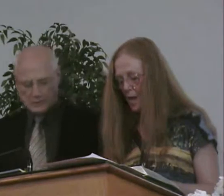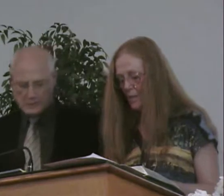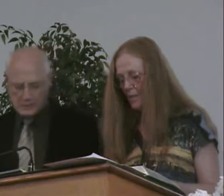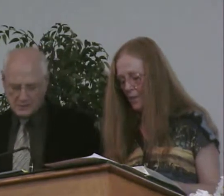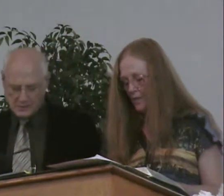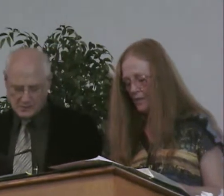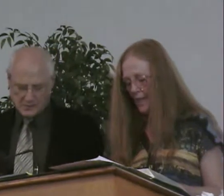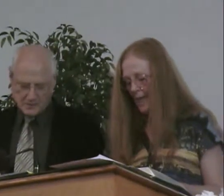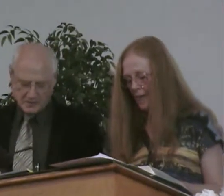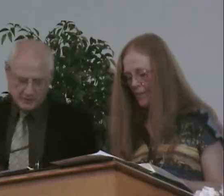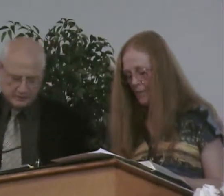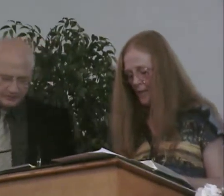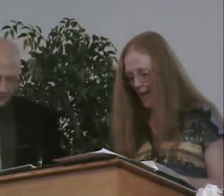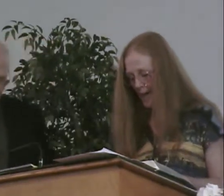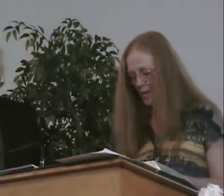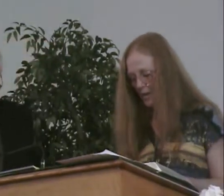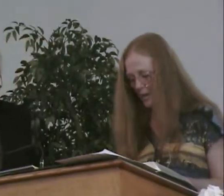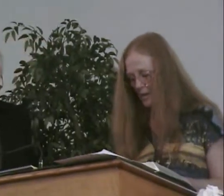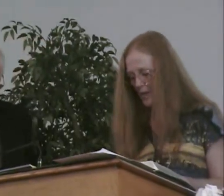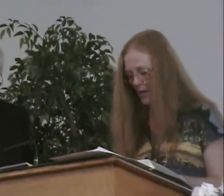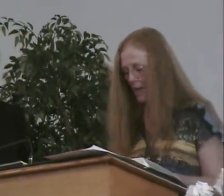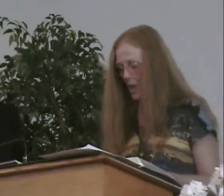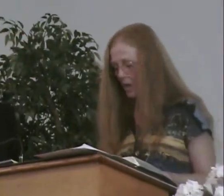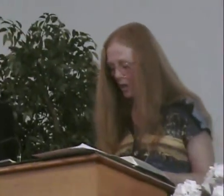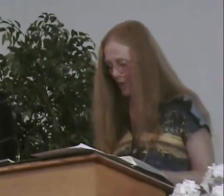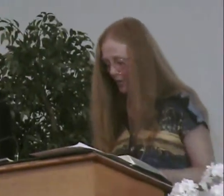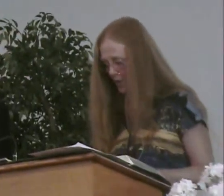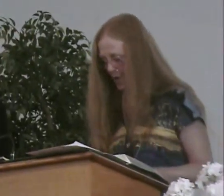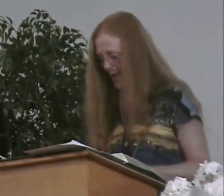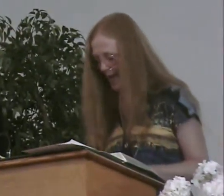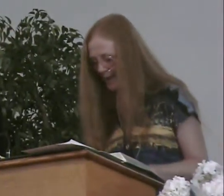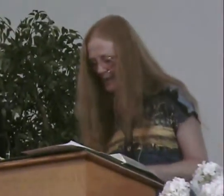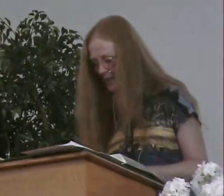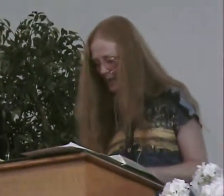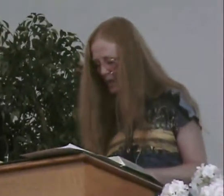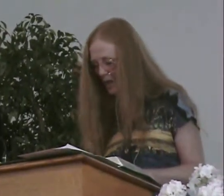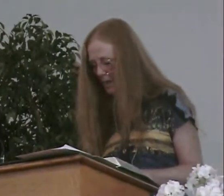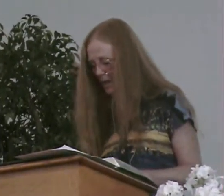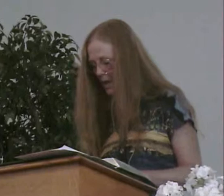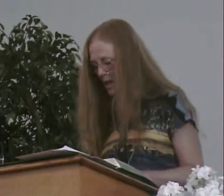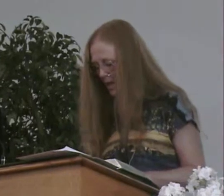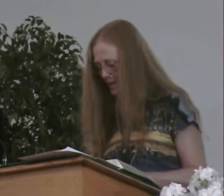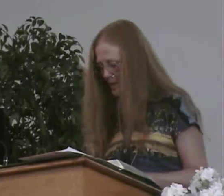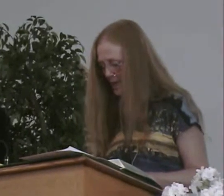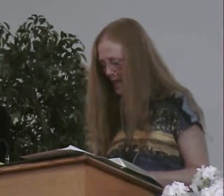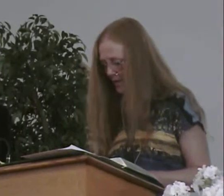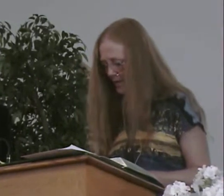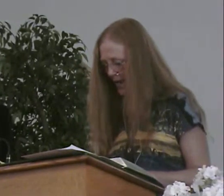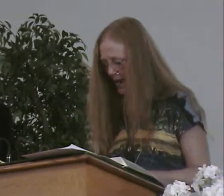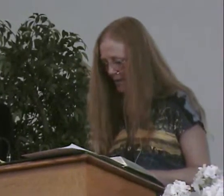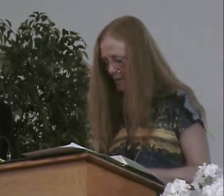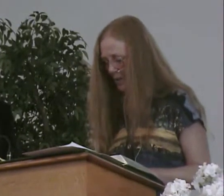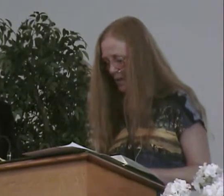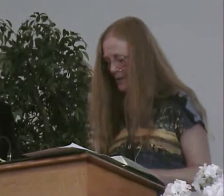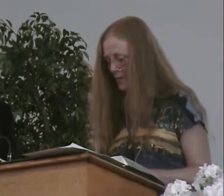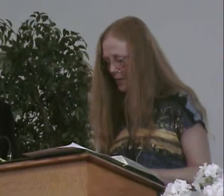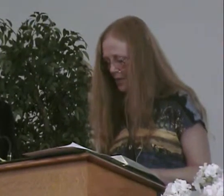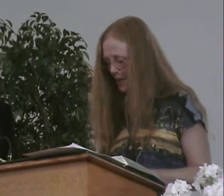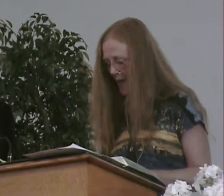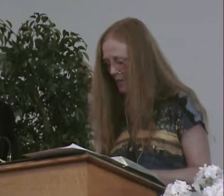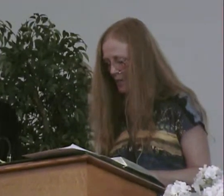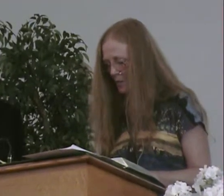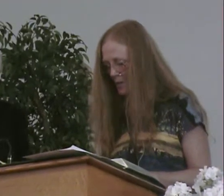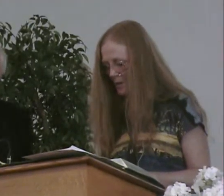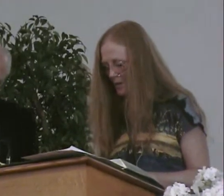hastening the coming of the day of God, because